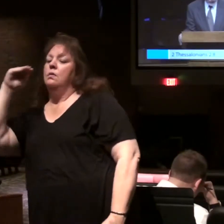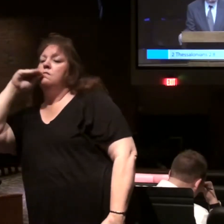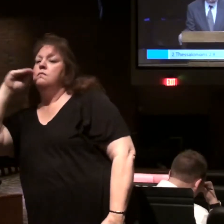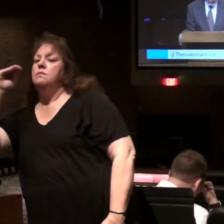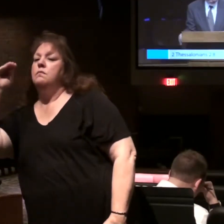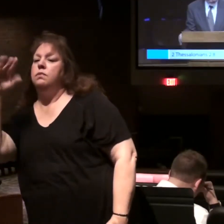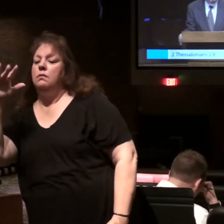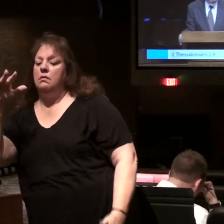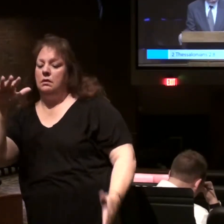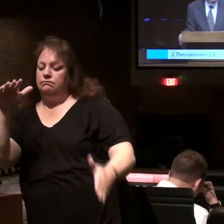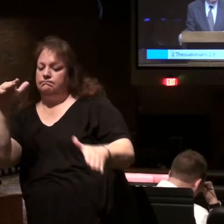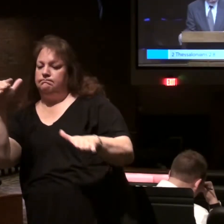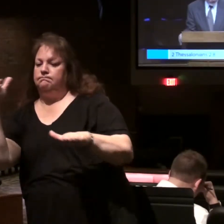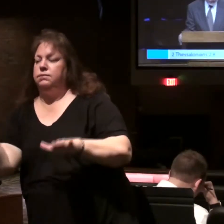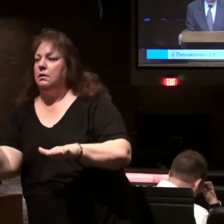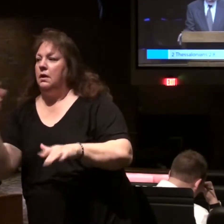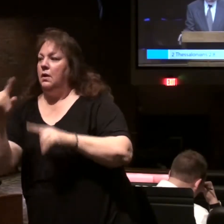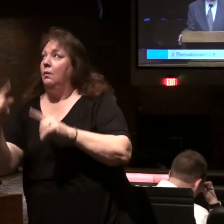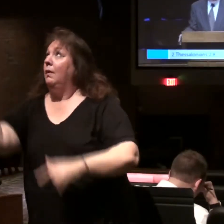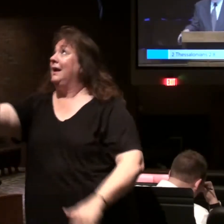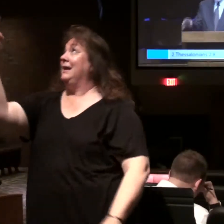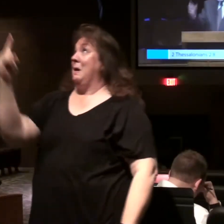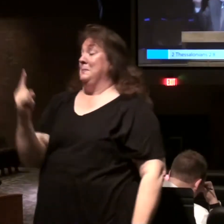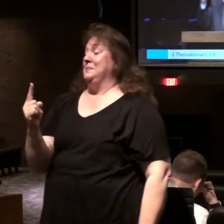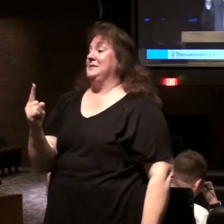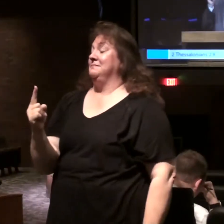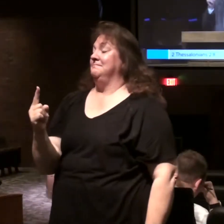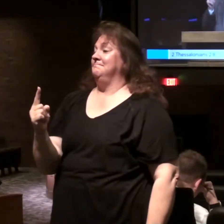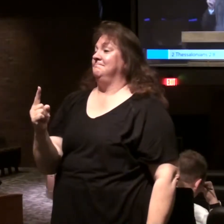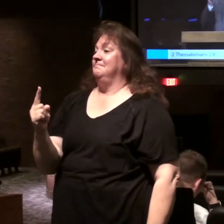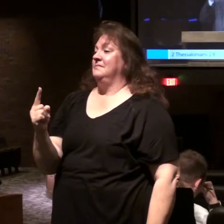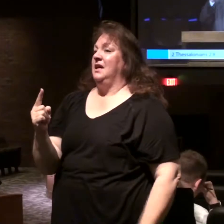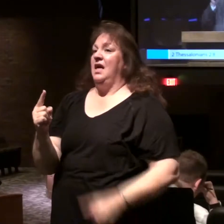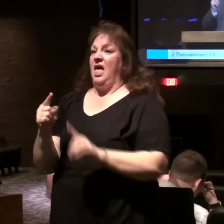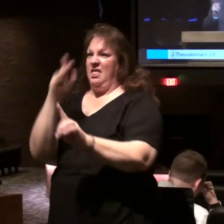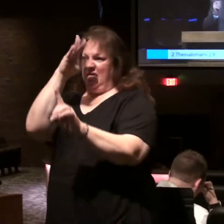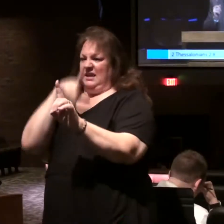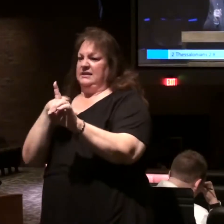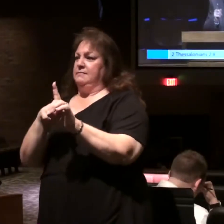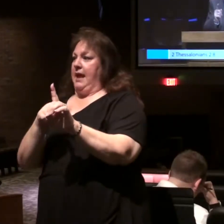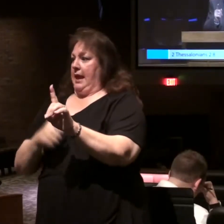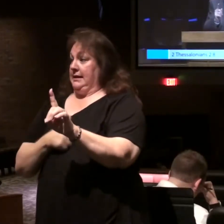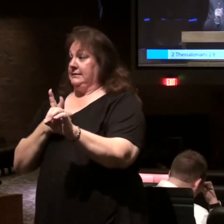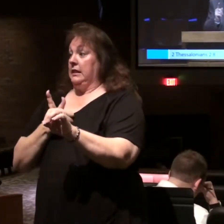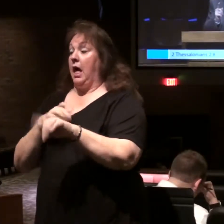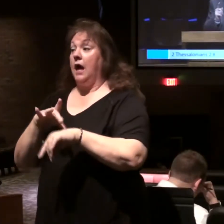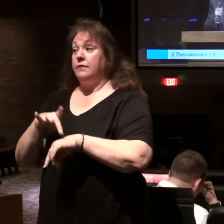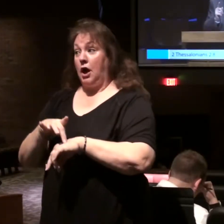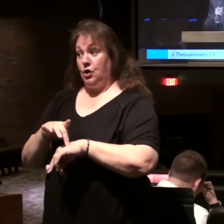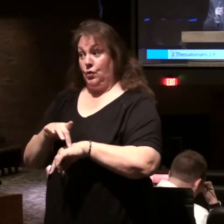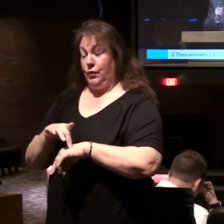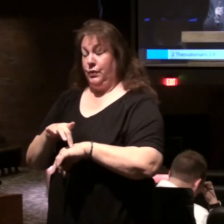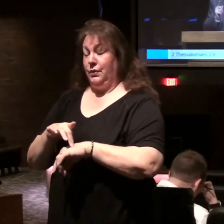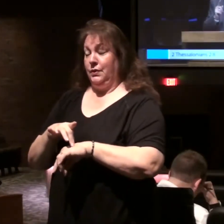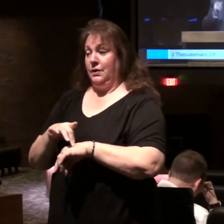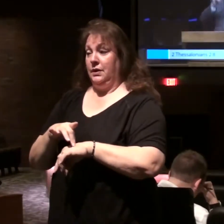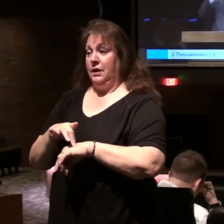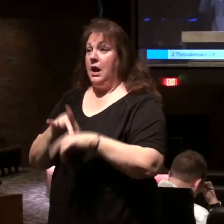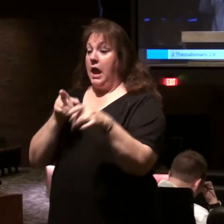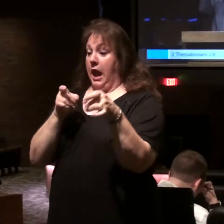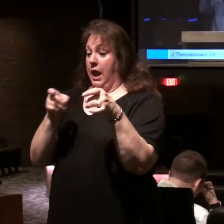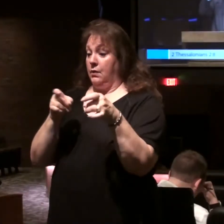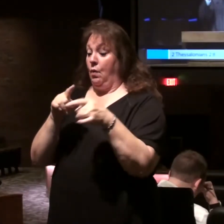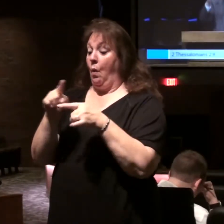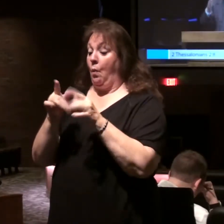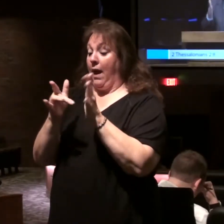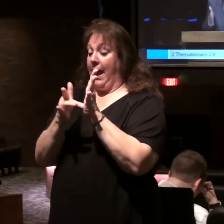of his mouth and bring to an end by the appearance of his coming this man will be alive on earth and ruling